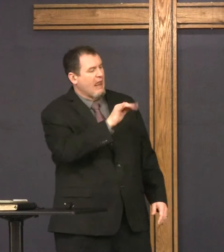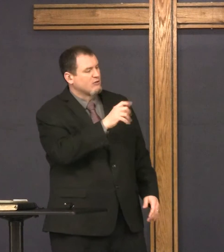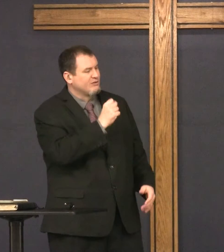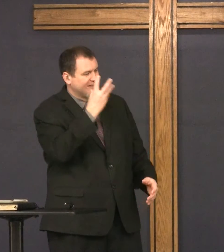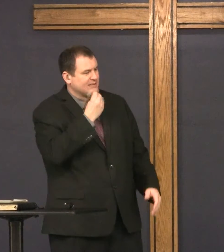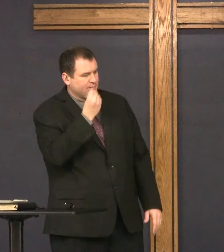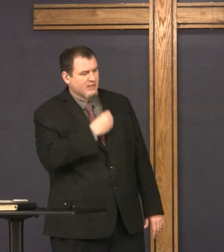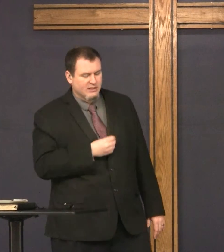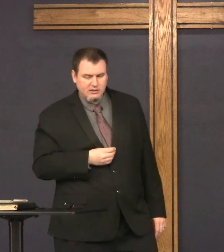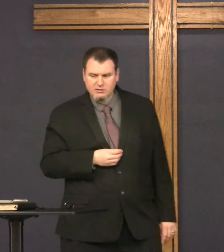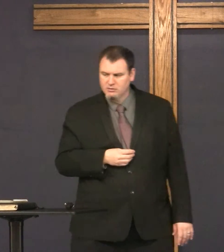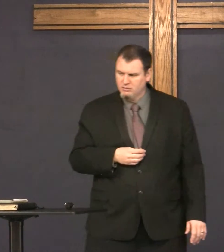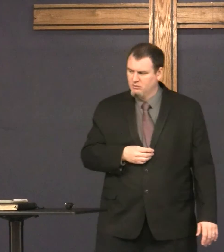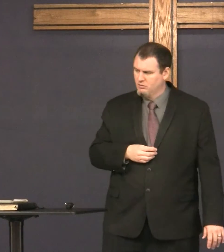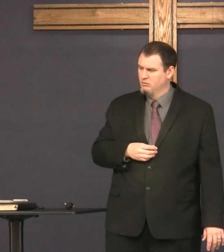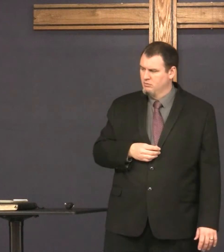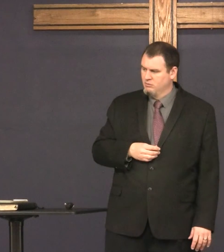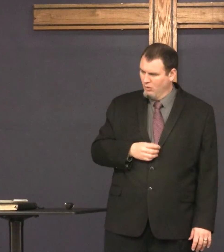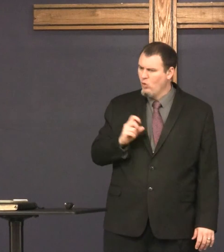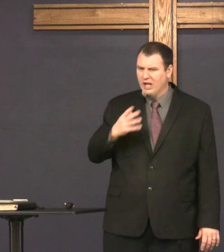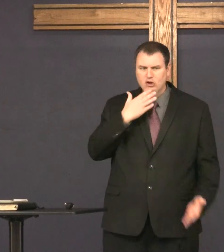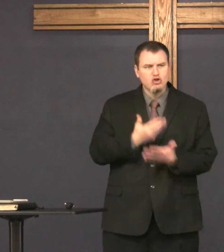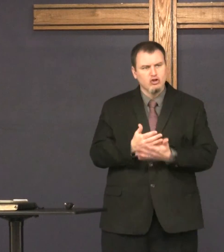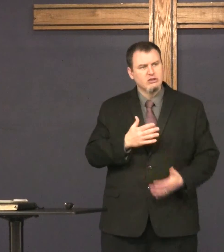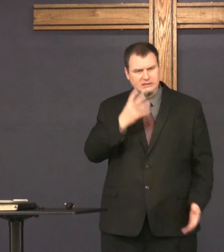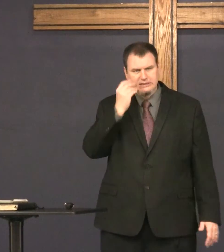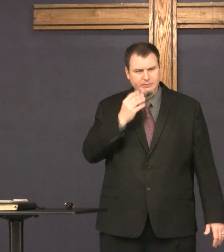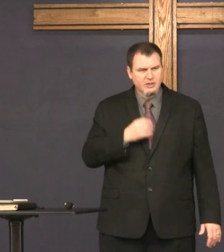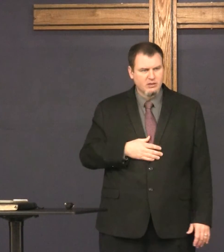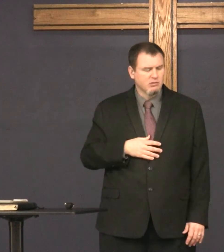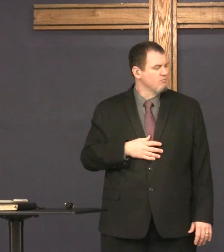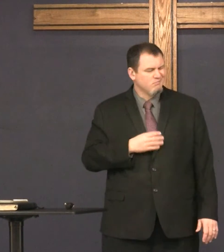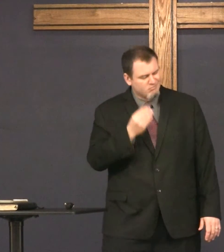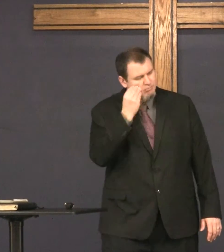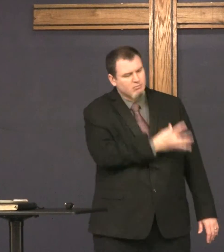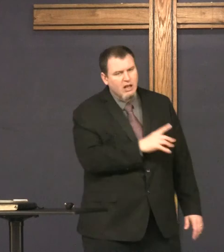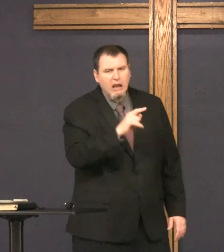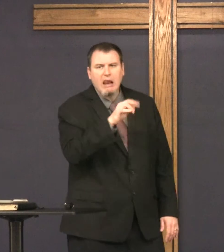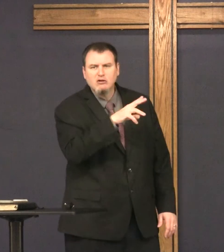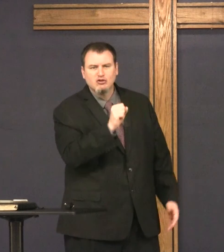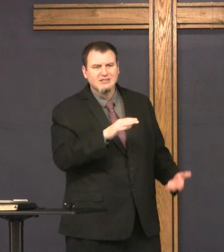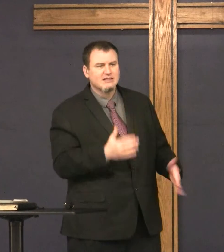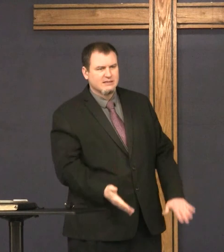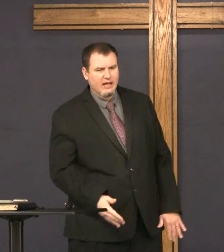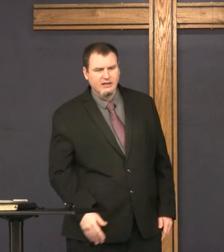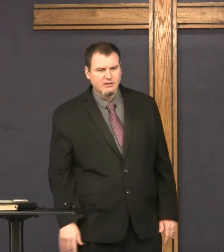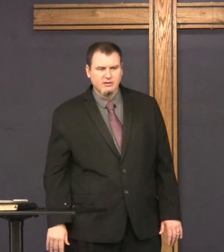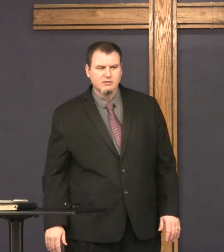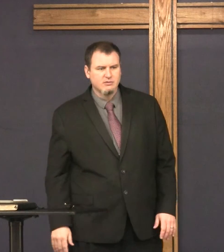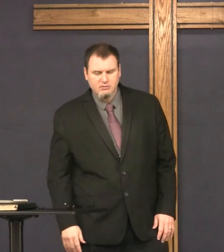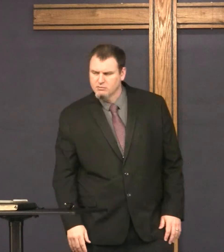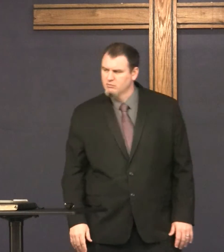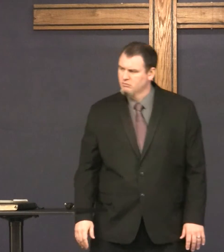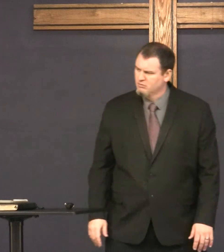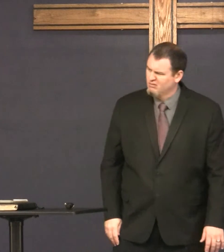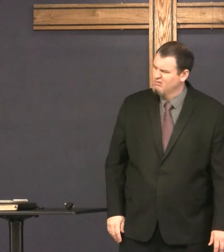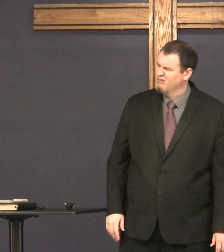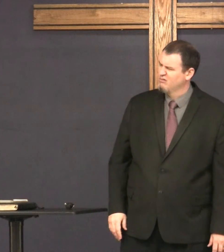And they said, Lazarus is sleeping. And they said, okay, he's asleep. No. And then Jesus said, no, he's dead.